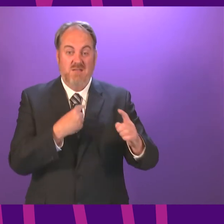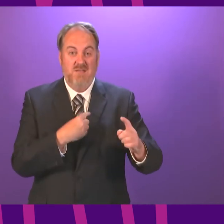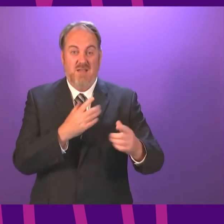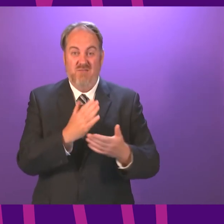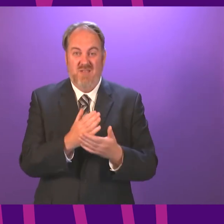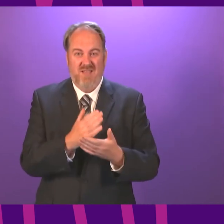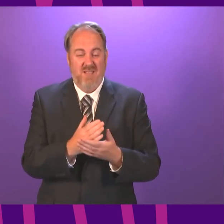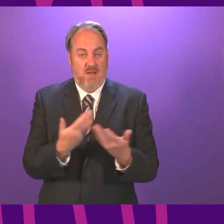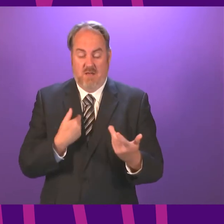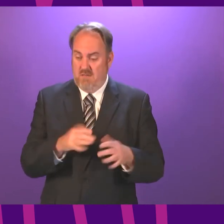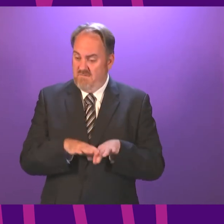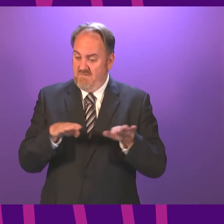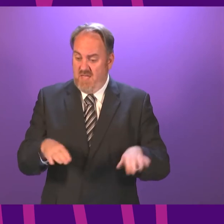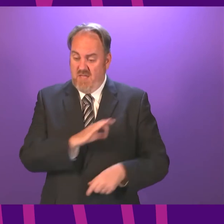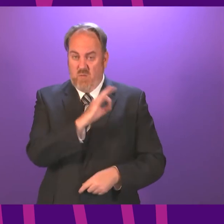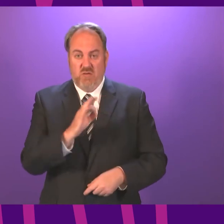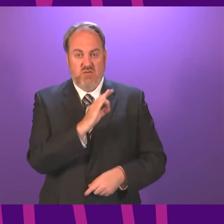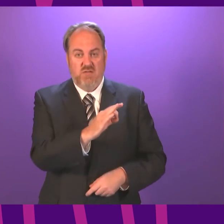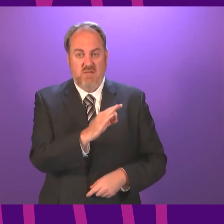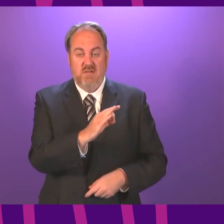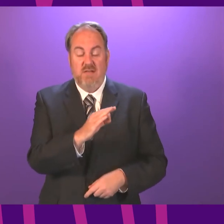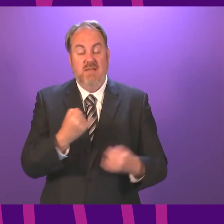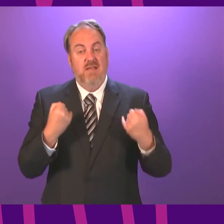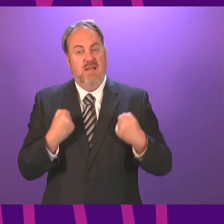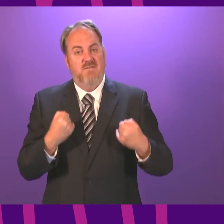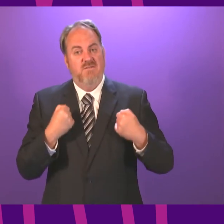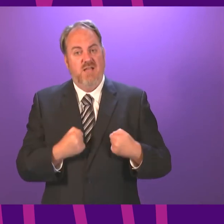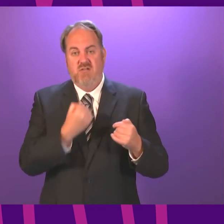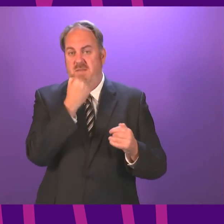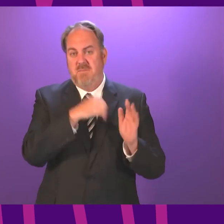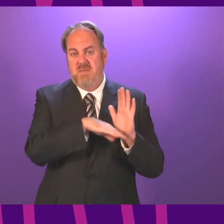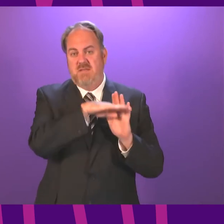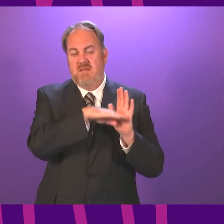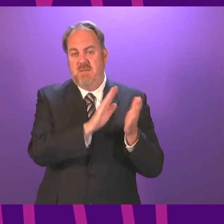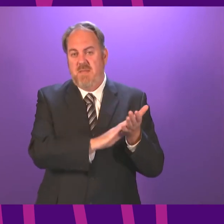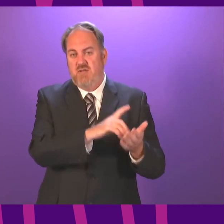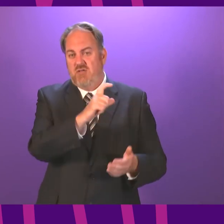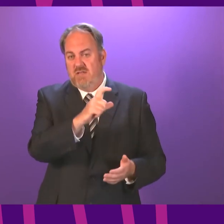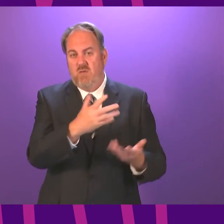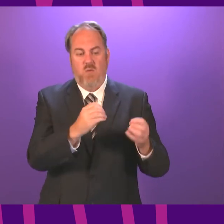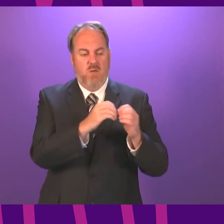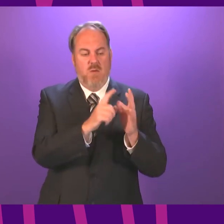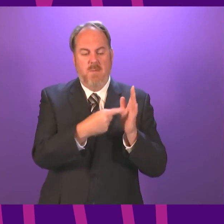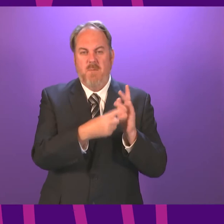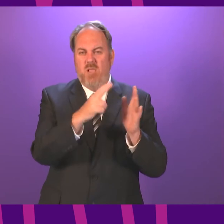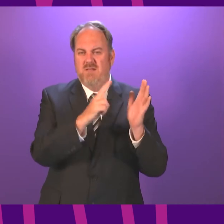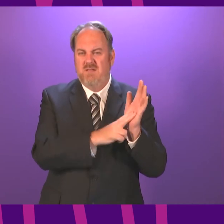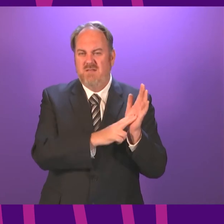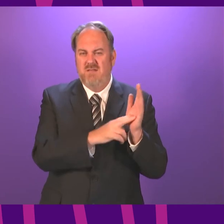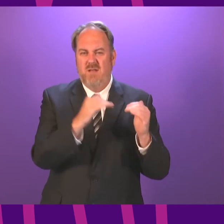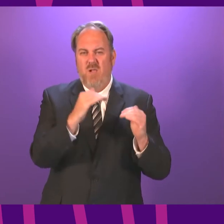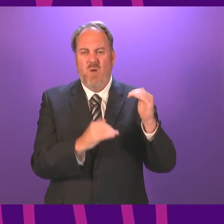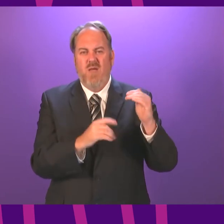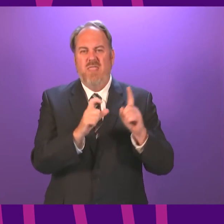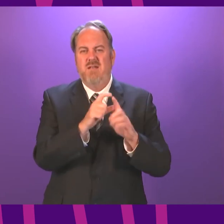answer the very fair point that infection rates in parts of Greater Manchester, like Bolton, are lower than